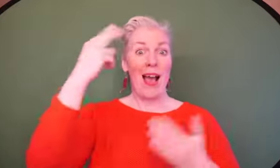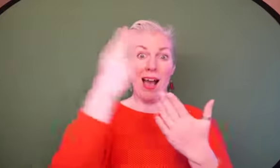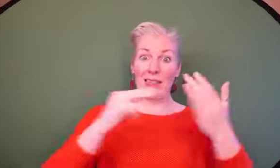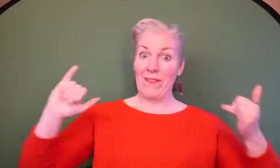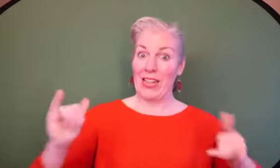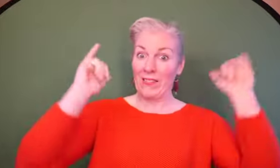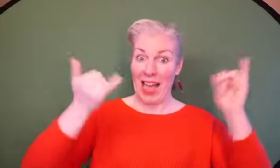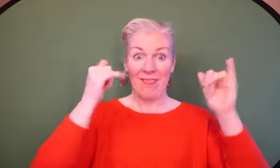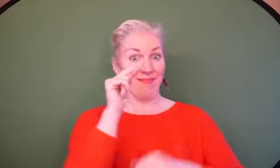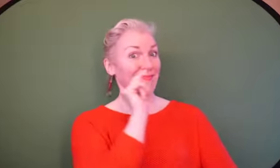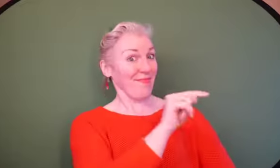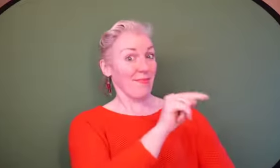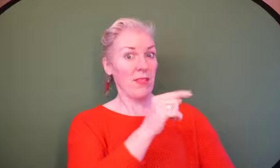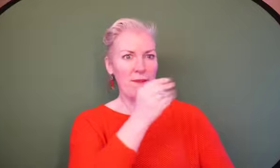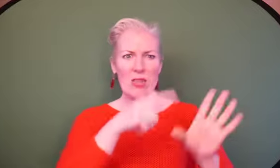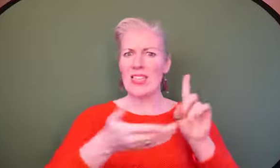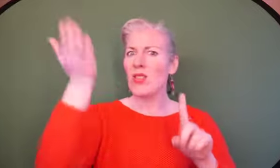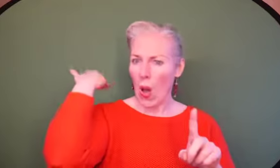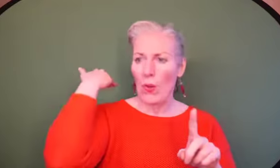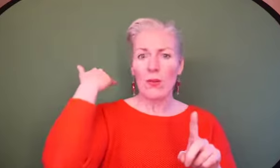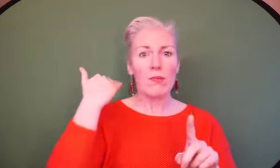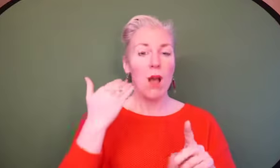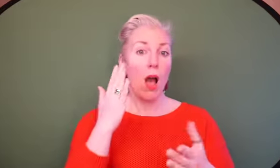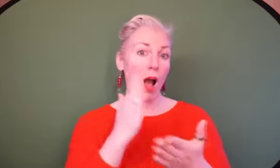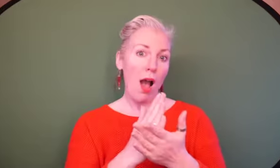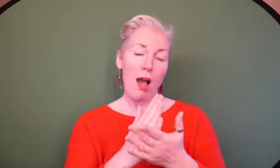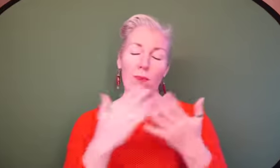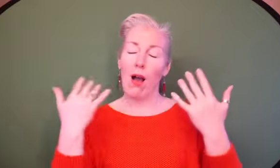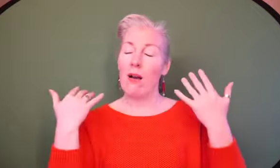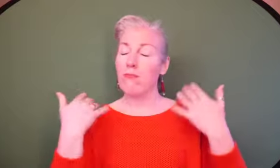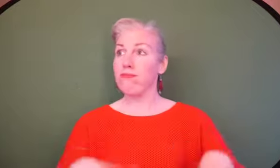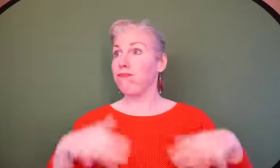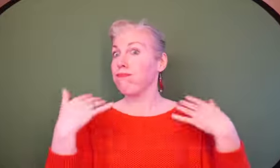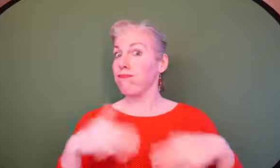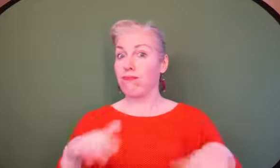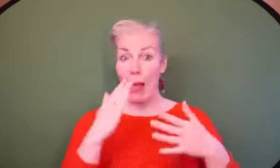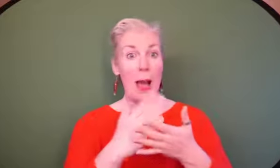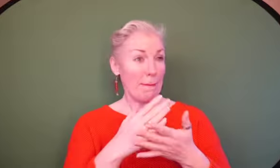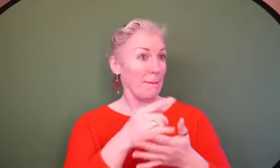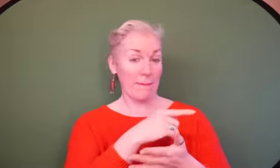or the more I part can't really on the table so I am going to go do it